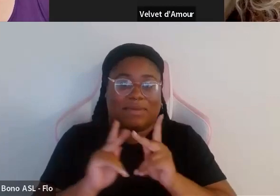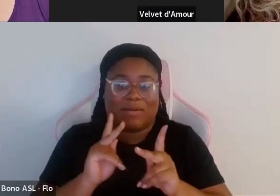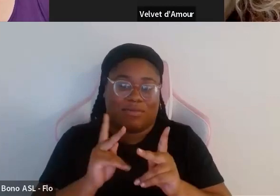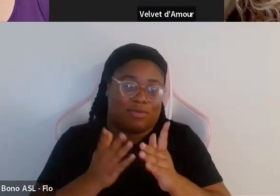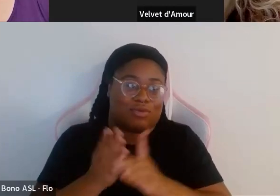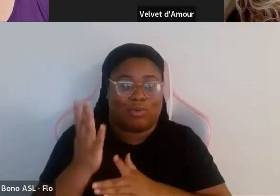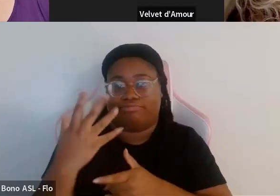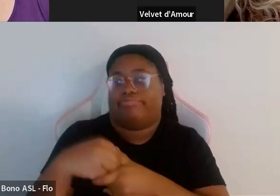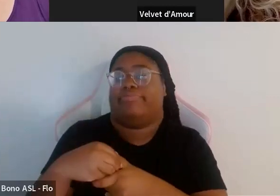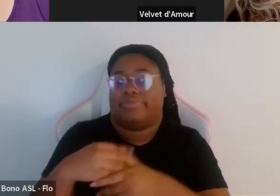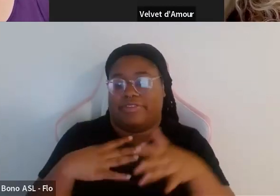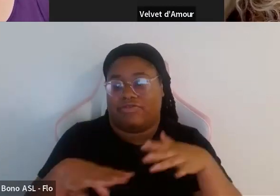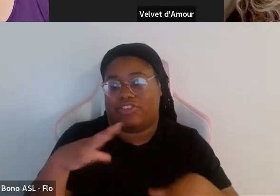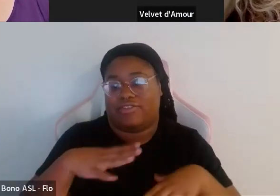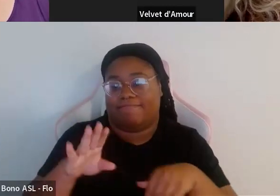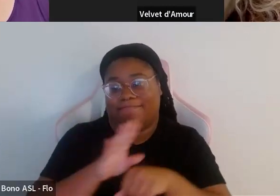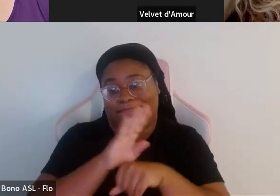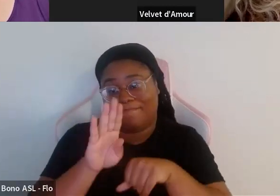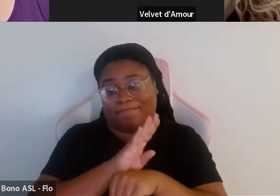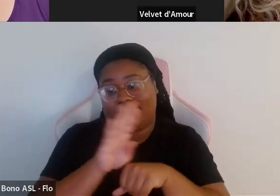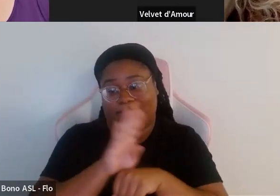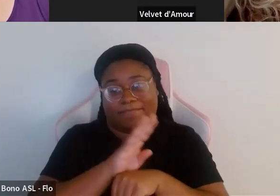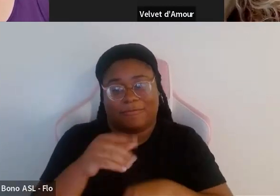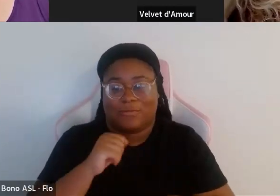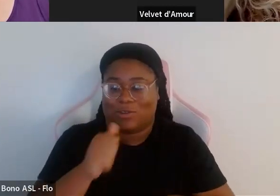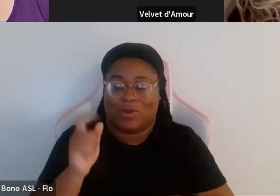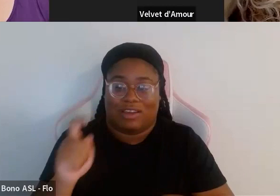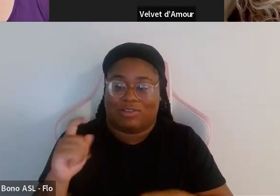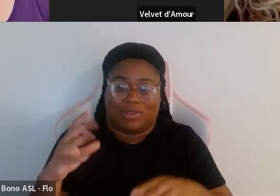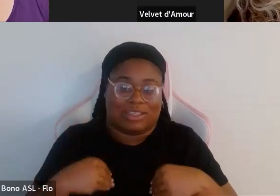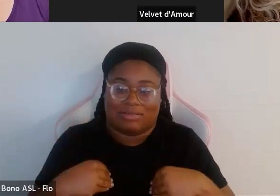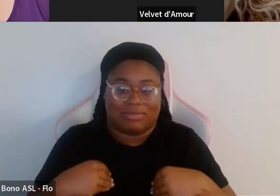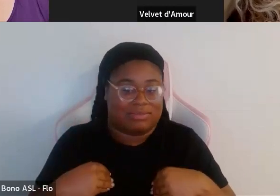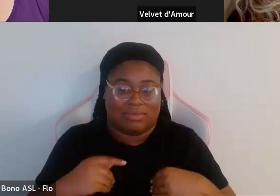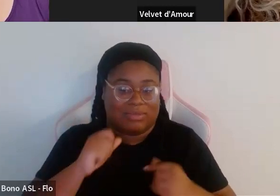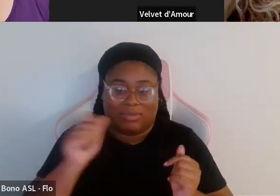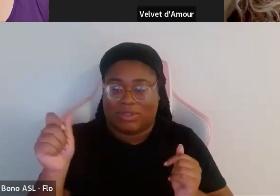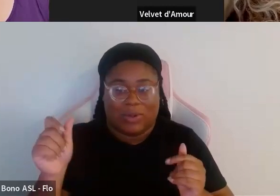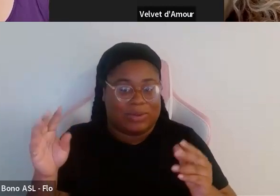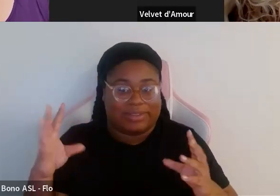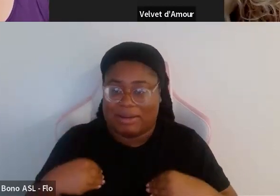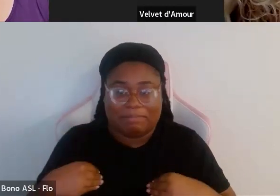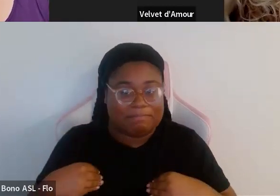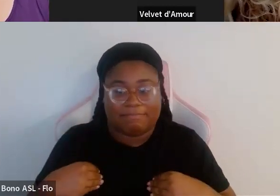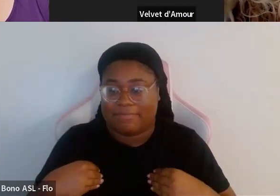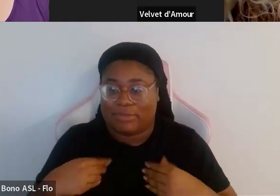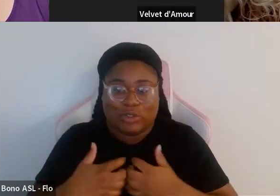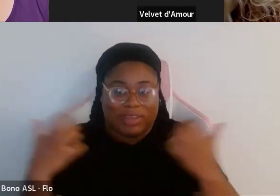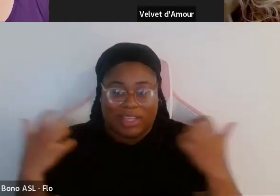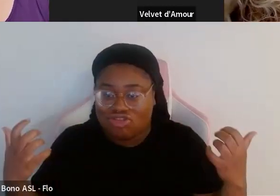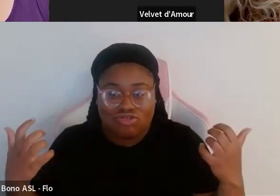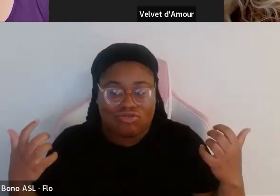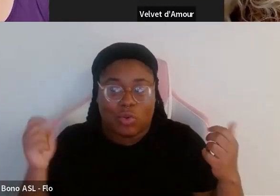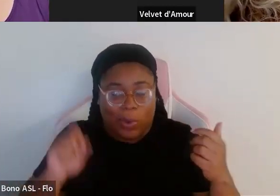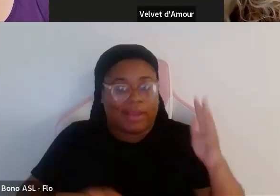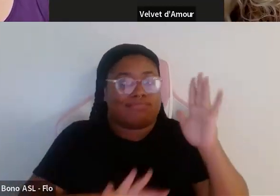within the fashion you know industry and we don't have to accept it just like we don't accept that's right so much we can